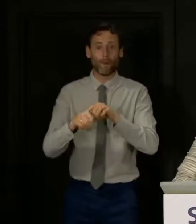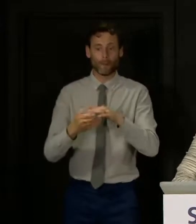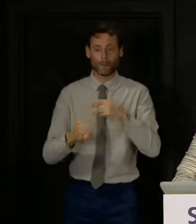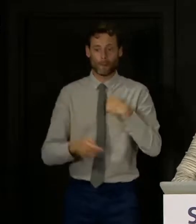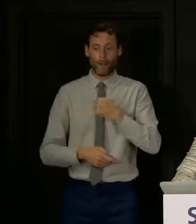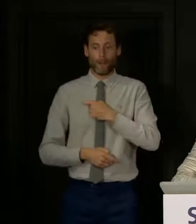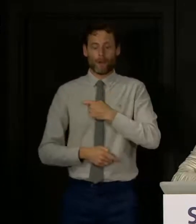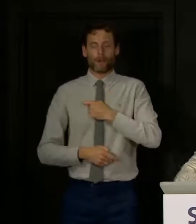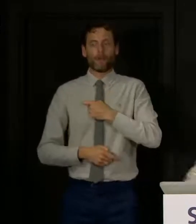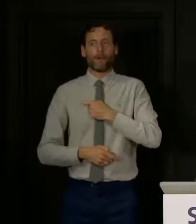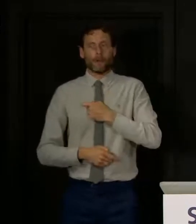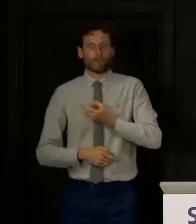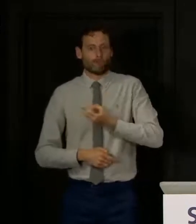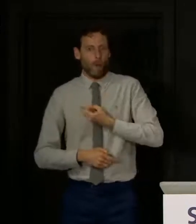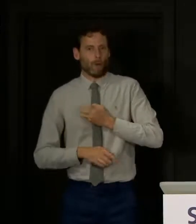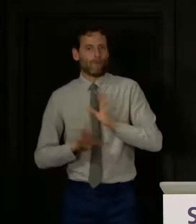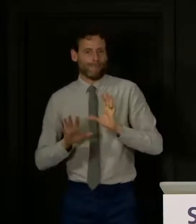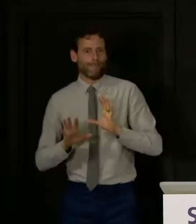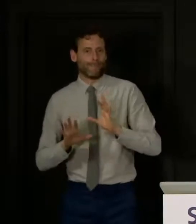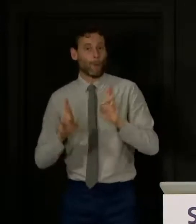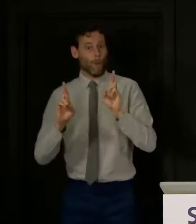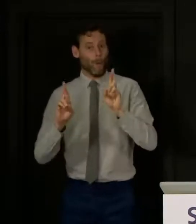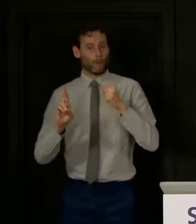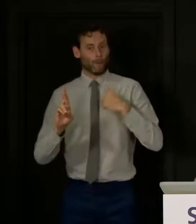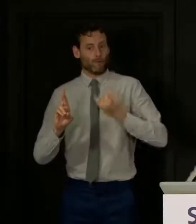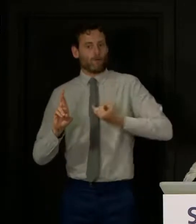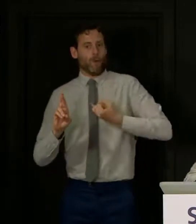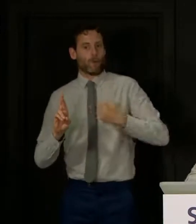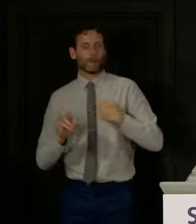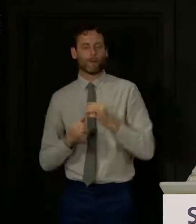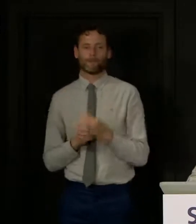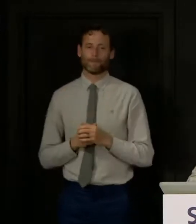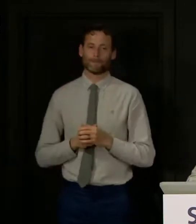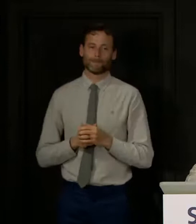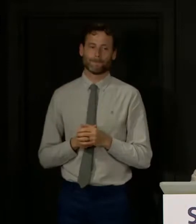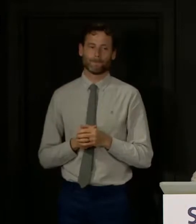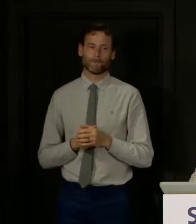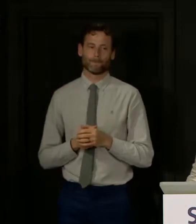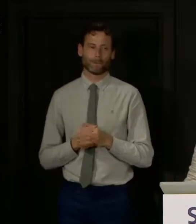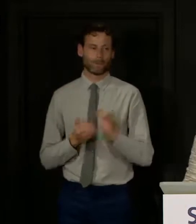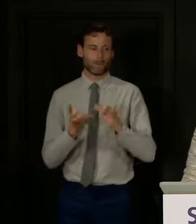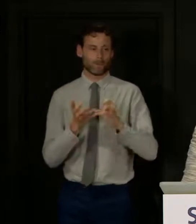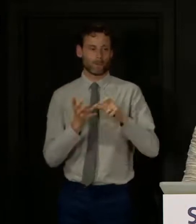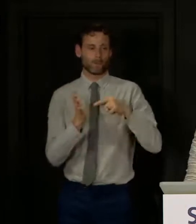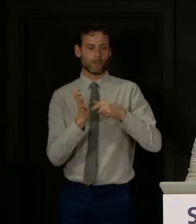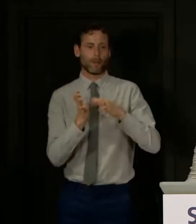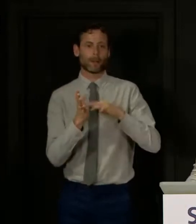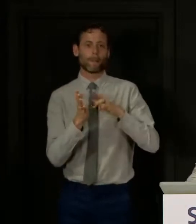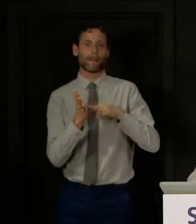unfounded and that's what I'm keeping my fingers crossed for. Scott McNabb from The Scotsman.